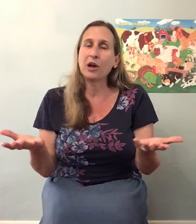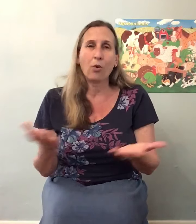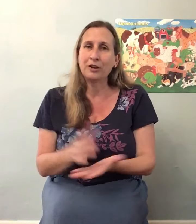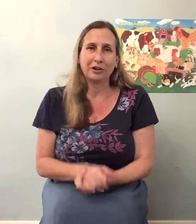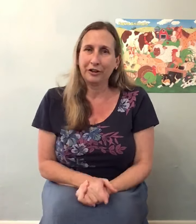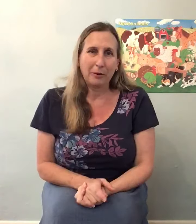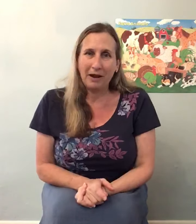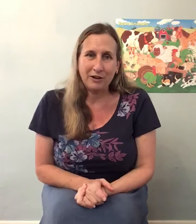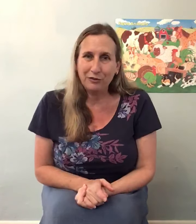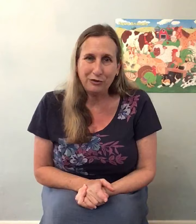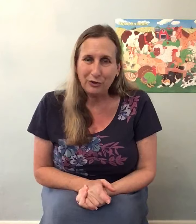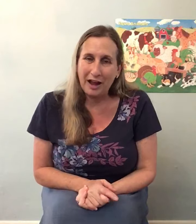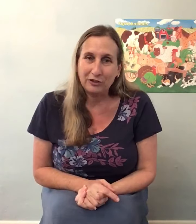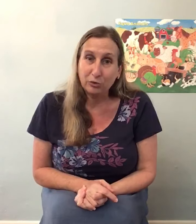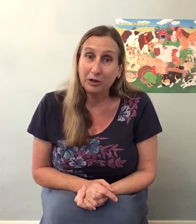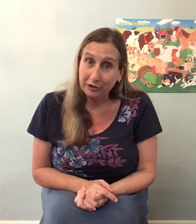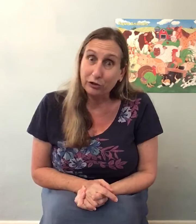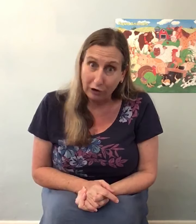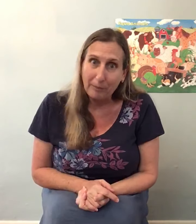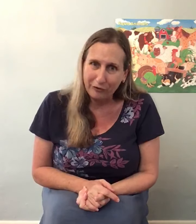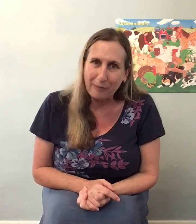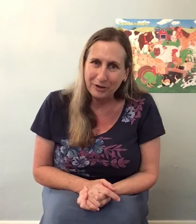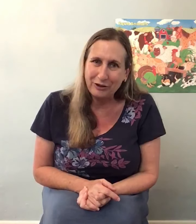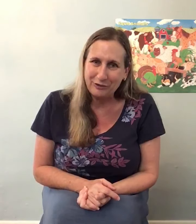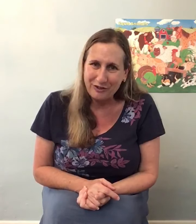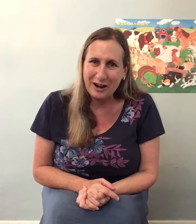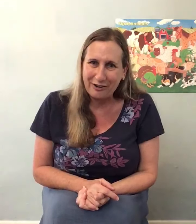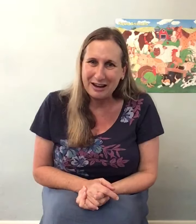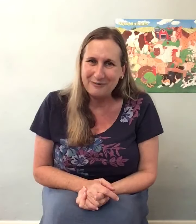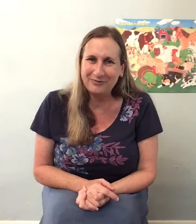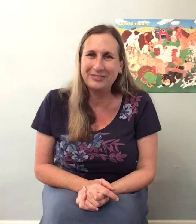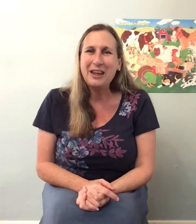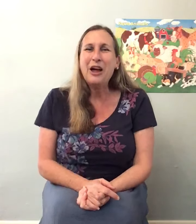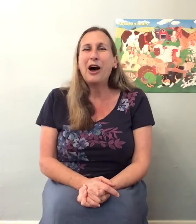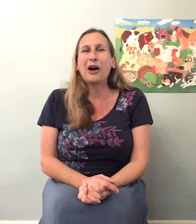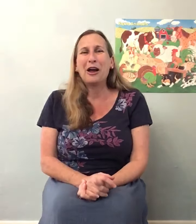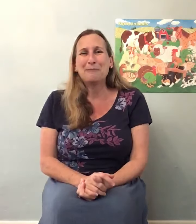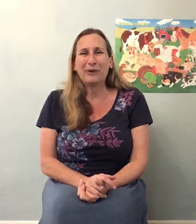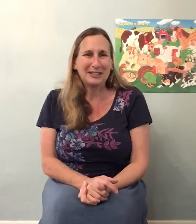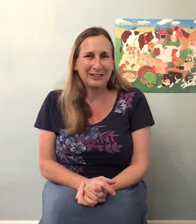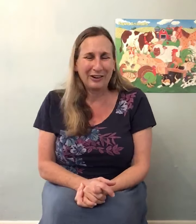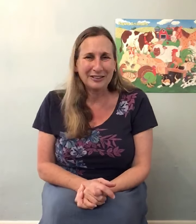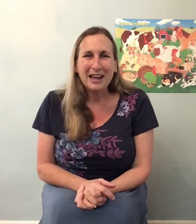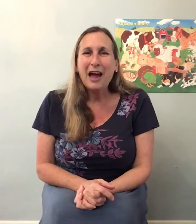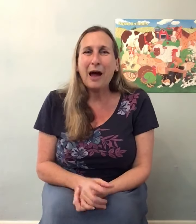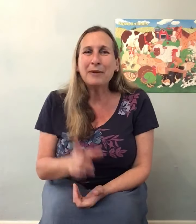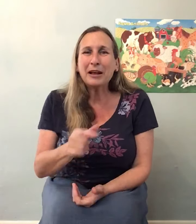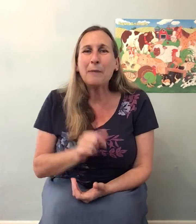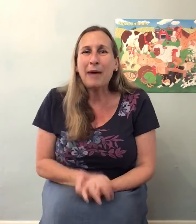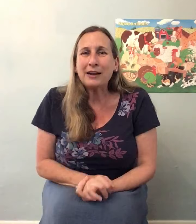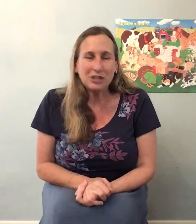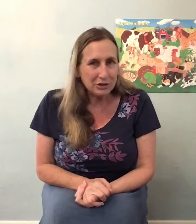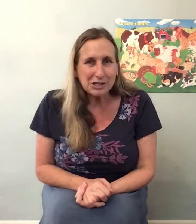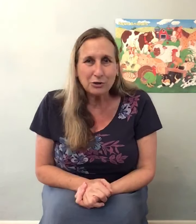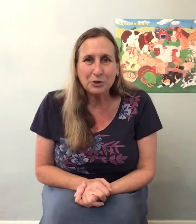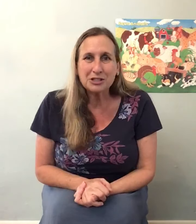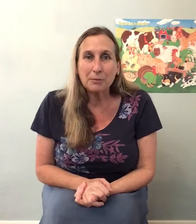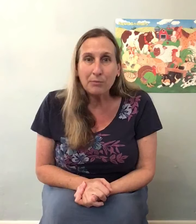no wonder little bunny foo-foo got into a little trouble from the good fairy. All right, boys and girls, I'm going to come back to you soon with some